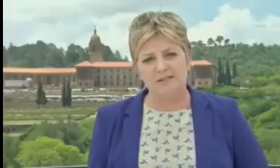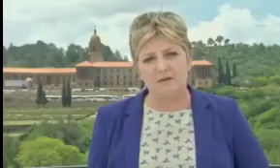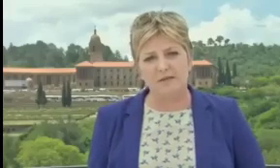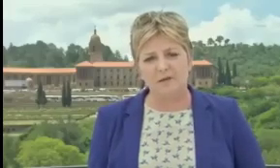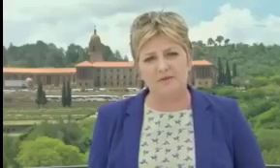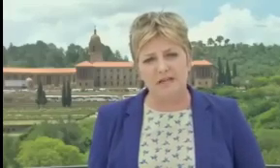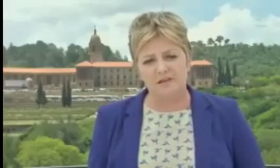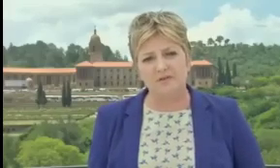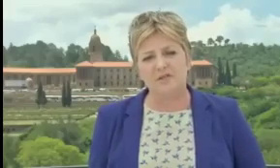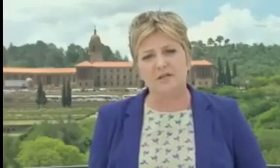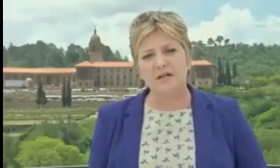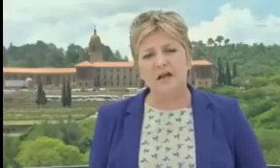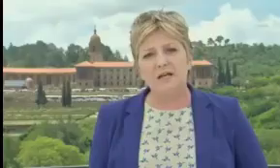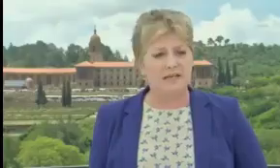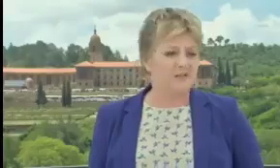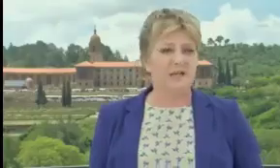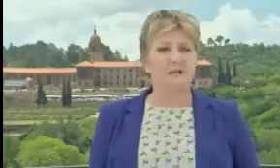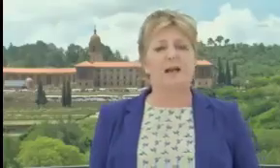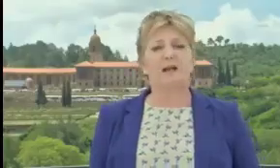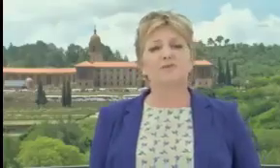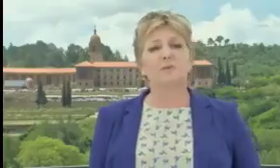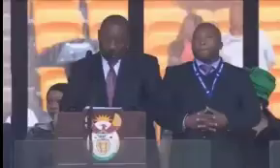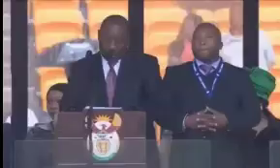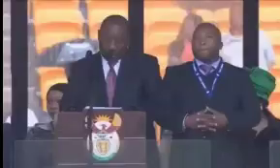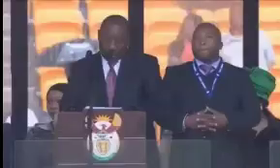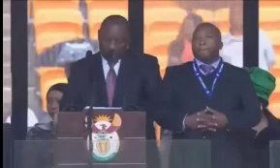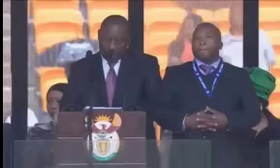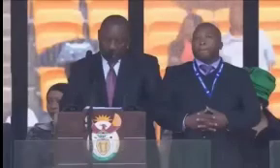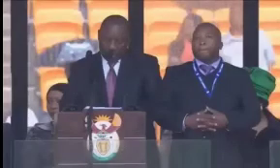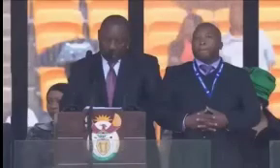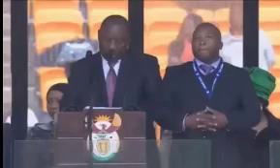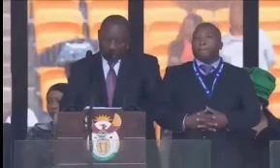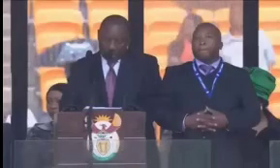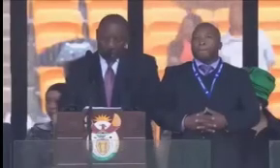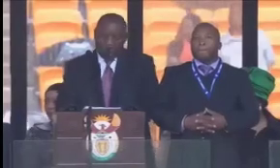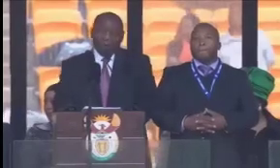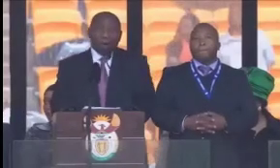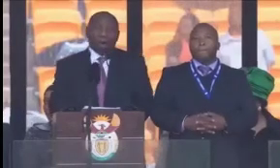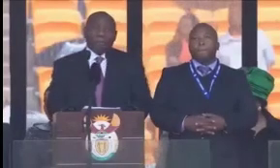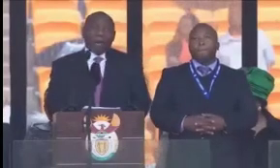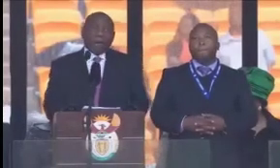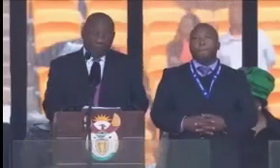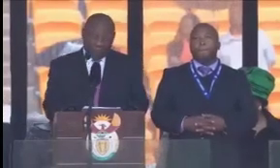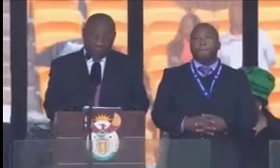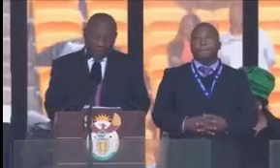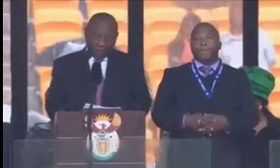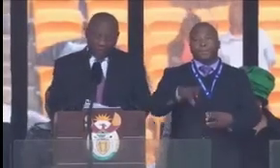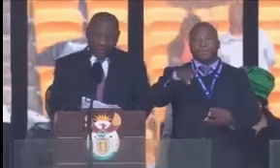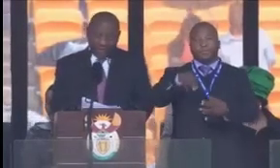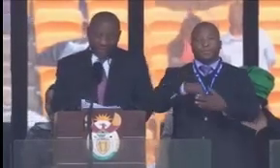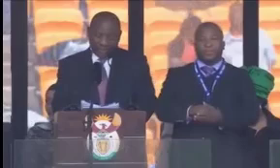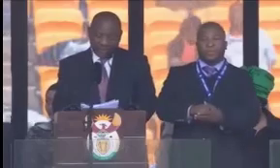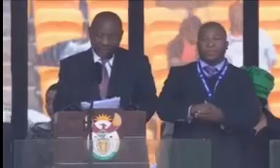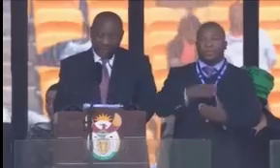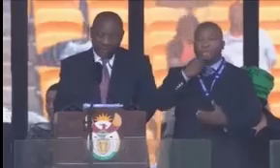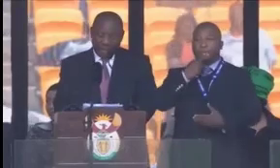ceremony on the television yesterday around the world and people who are actually in the stadium will have seen on the stage a man who appeared to be doing